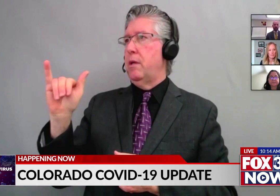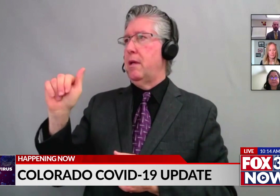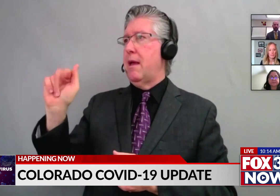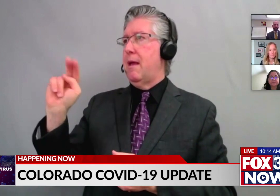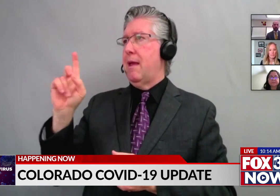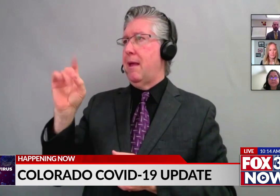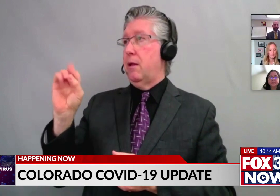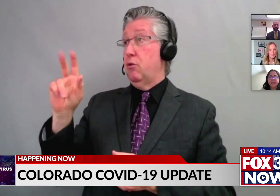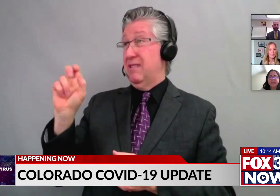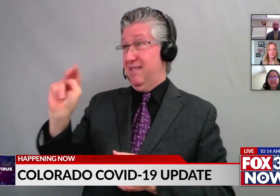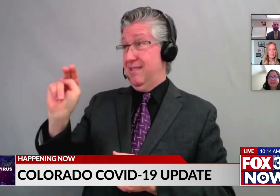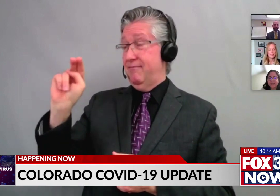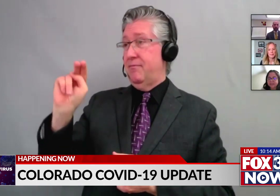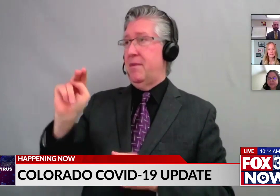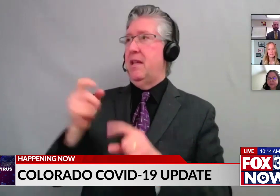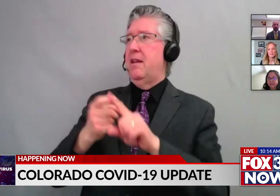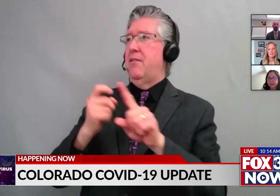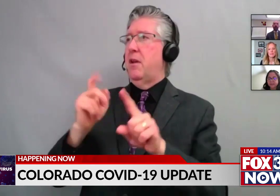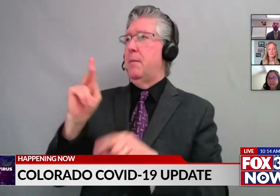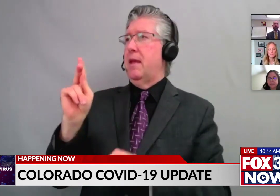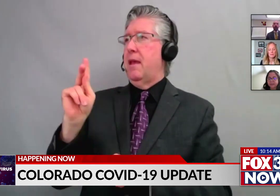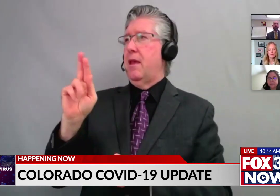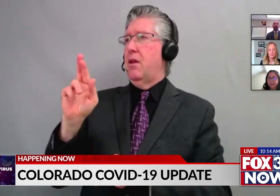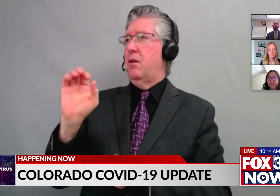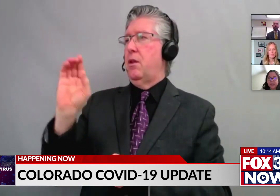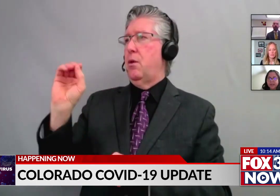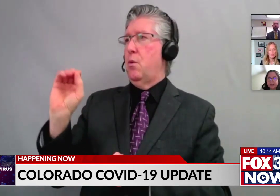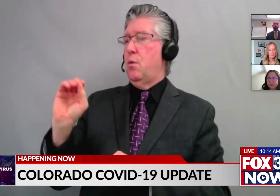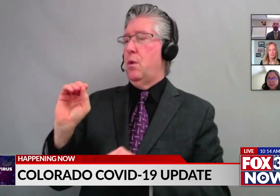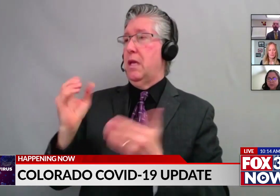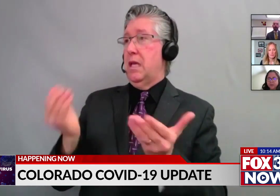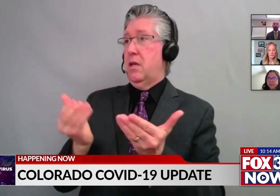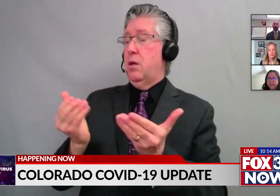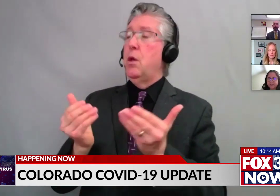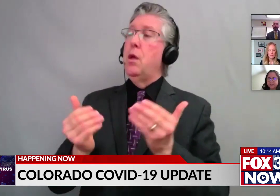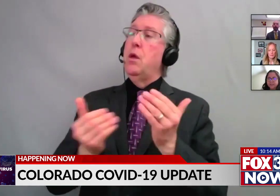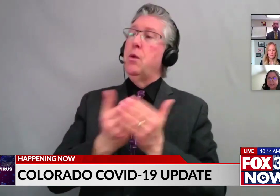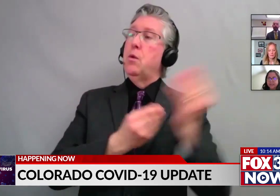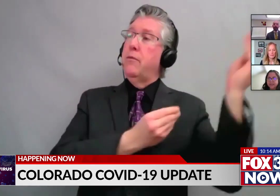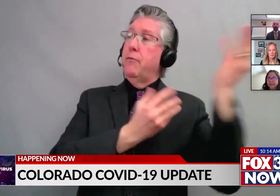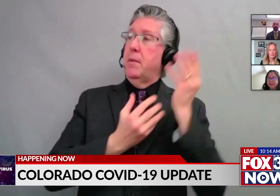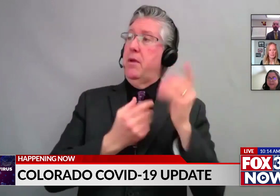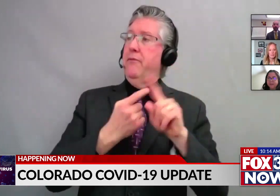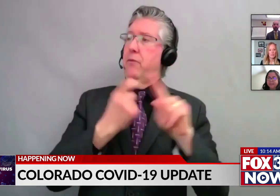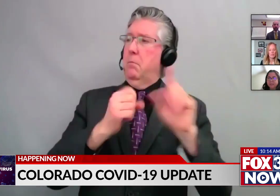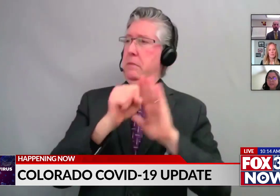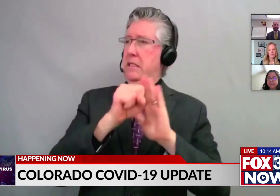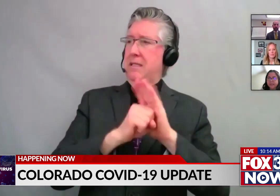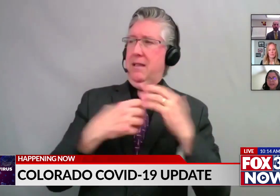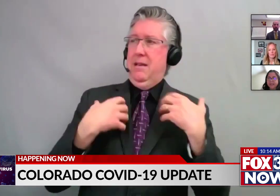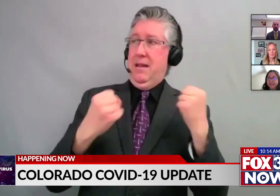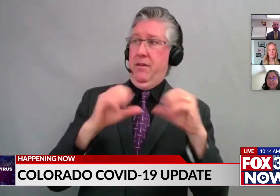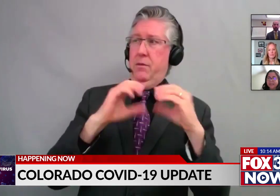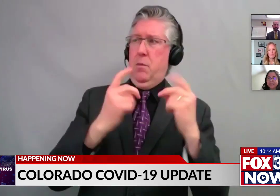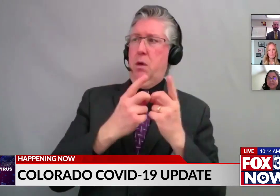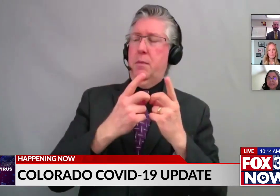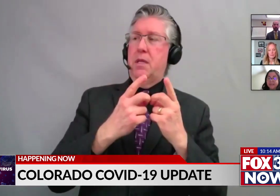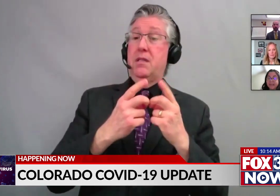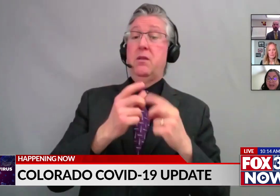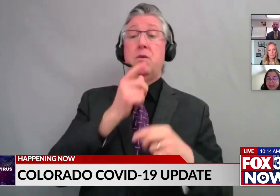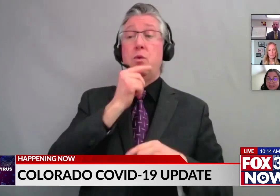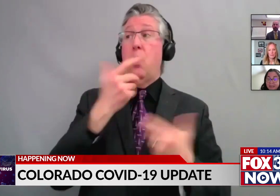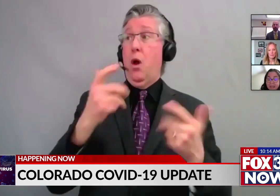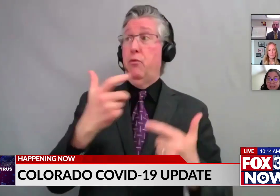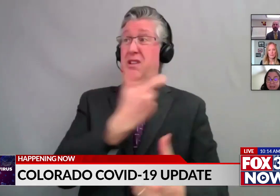Hi, Mallory Anderson from KRDO here. New data released by the State Health Department yesterday shows breakthrough cases of COVID